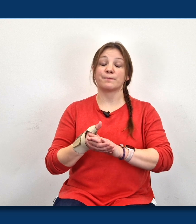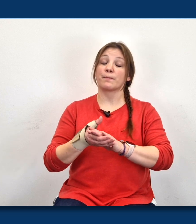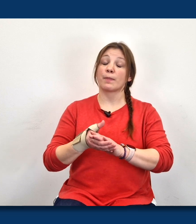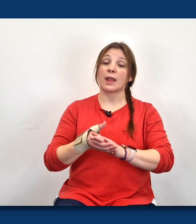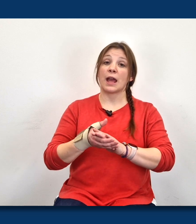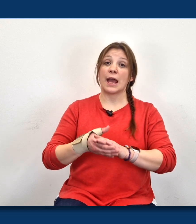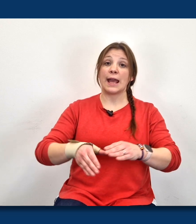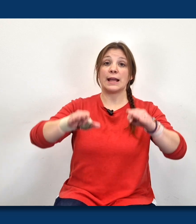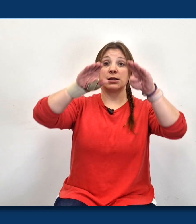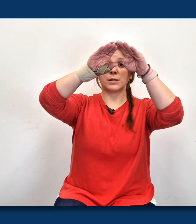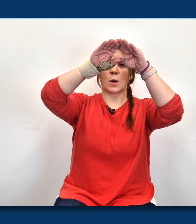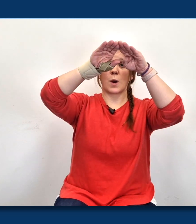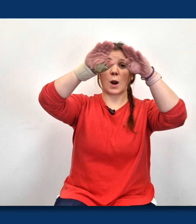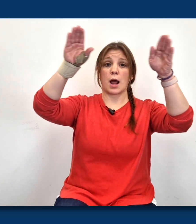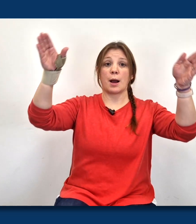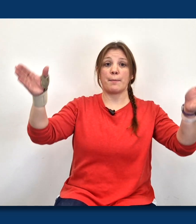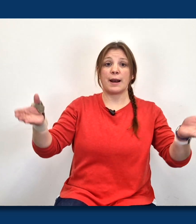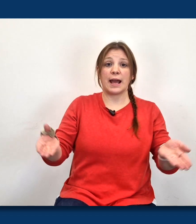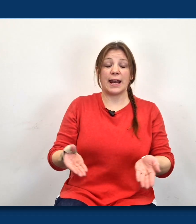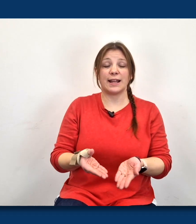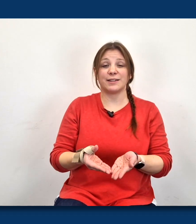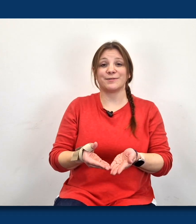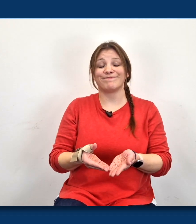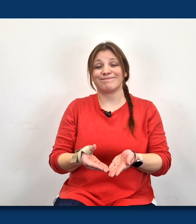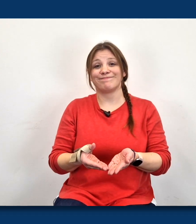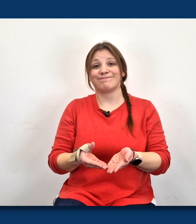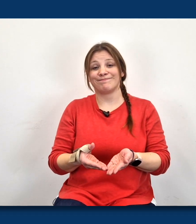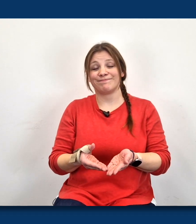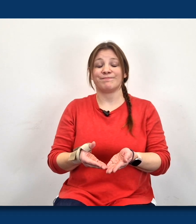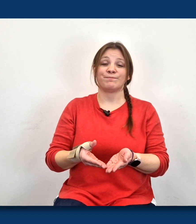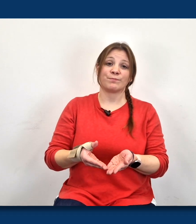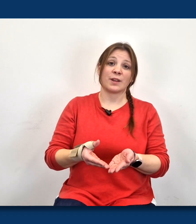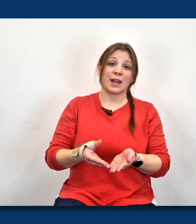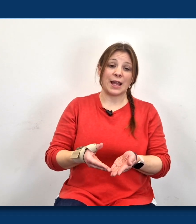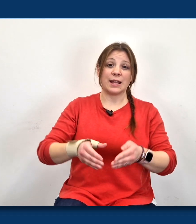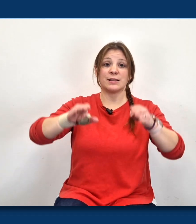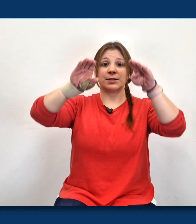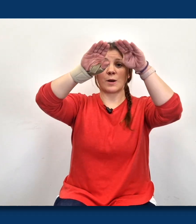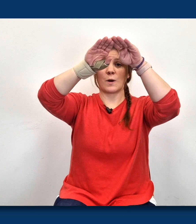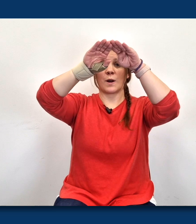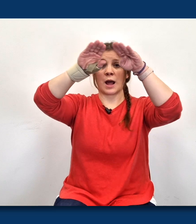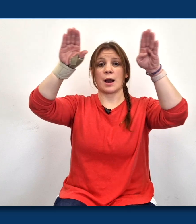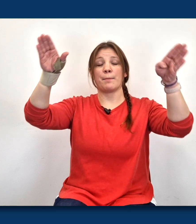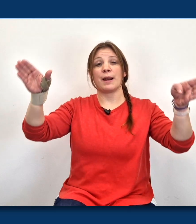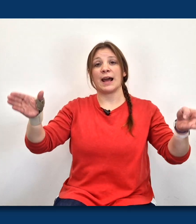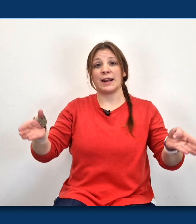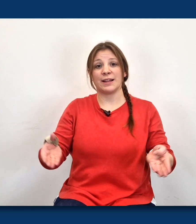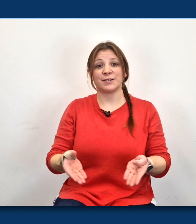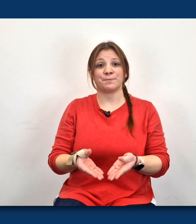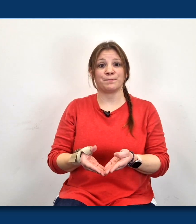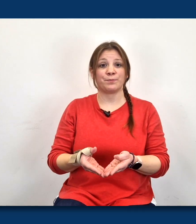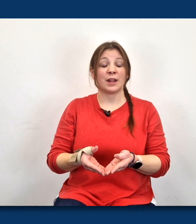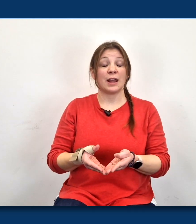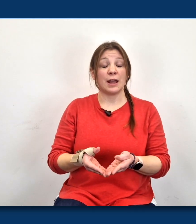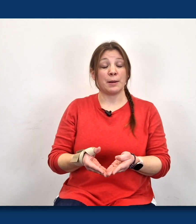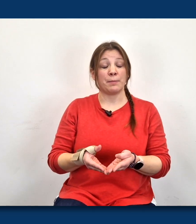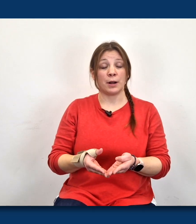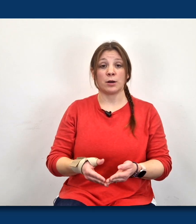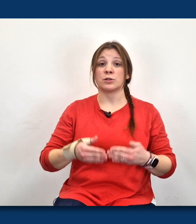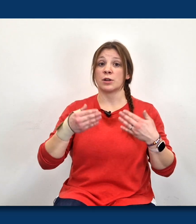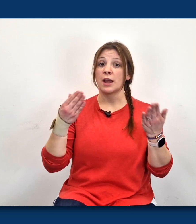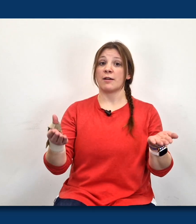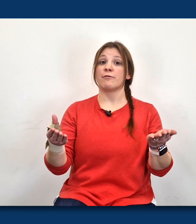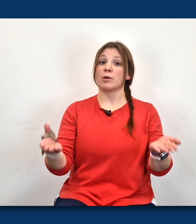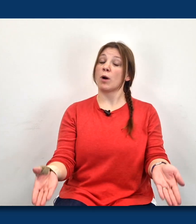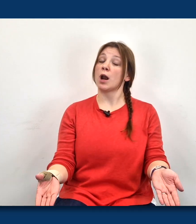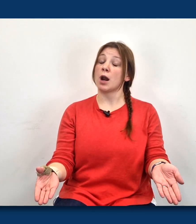breeze It's all our planet It's all our planet It